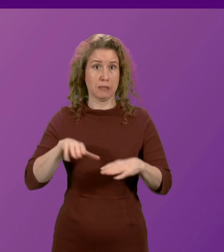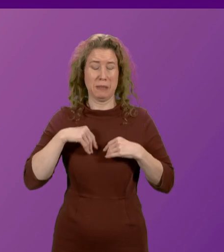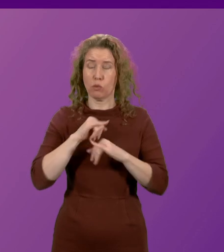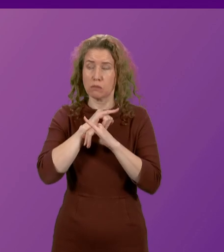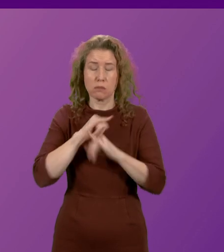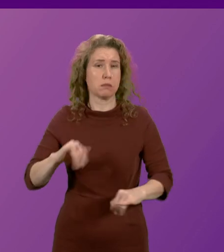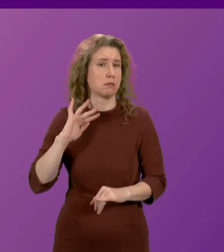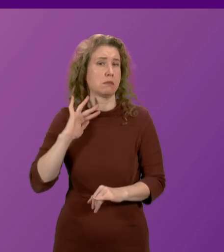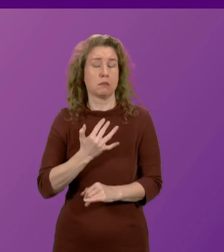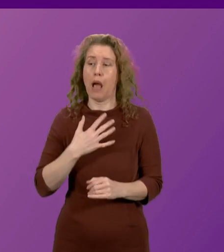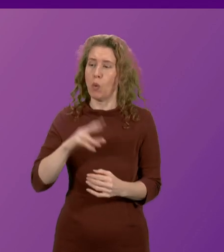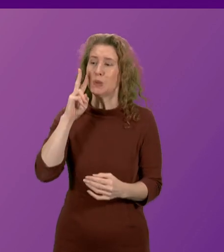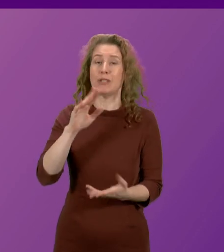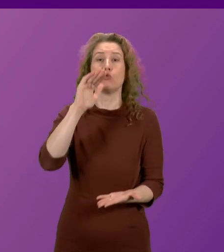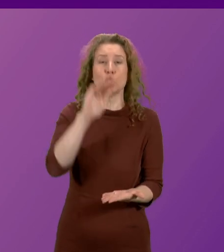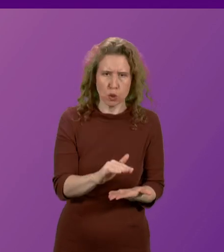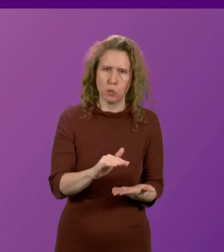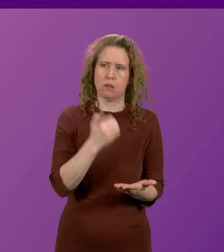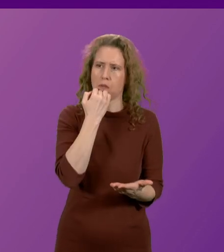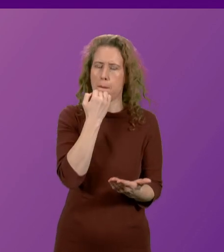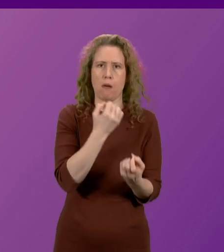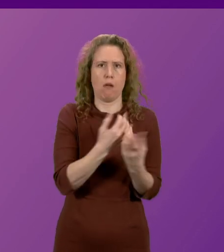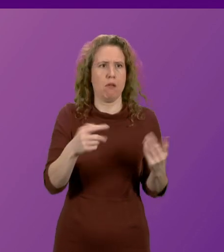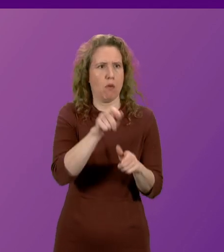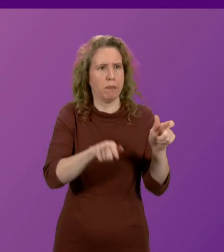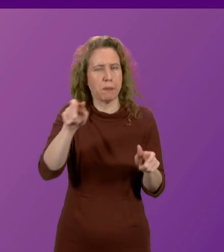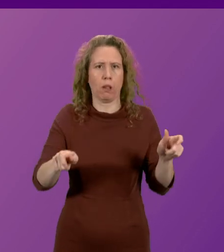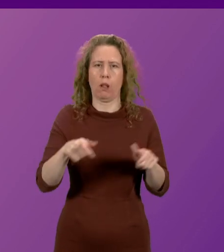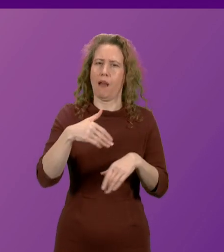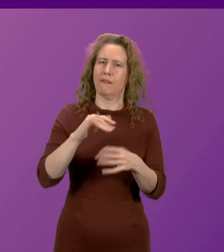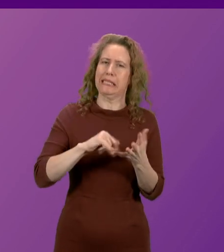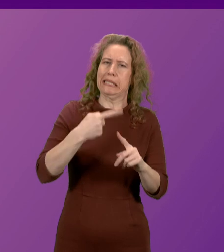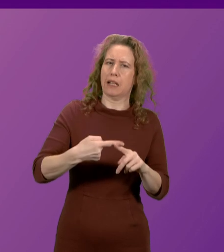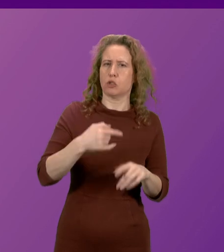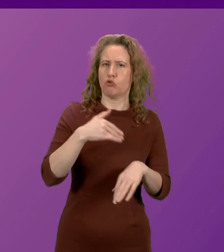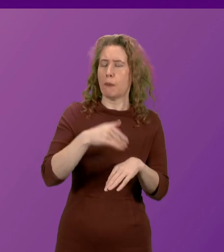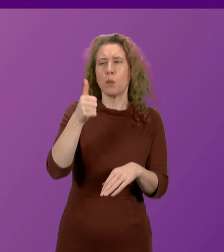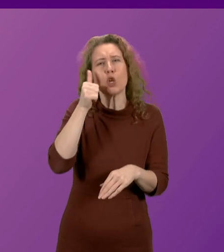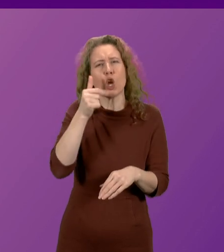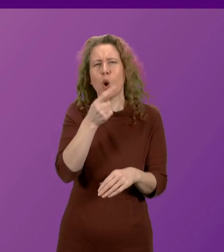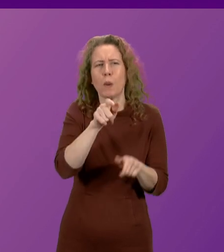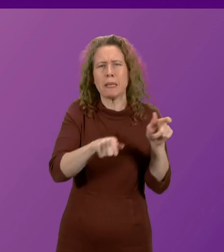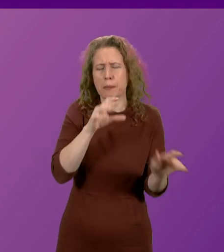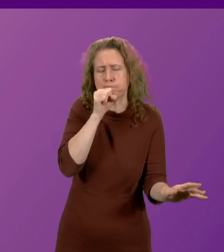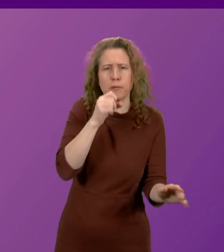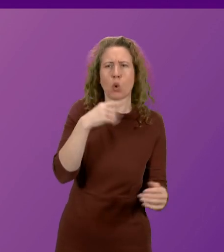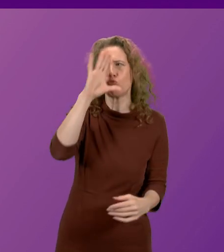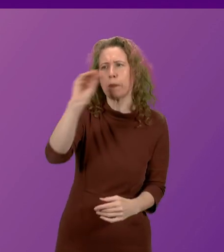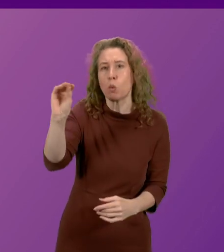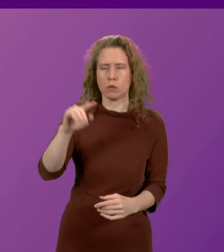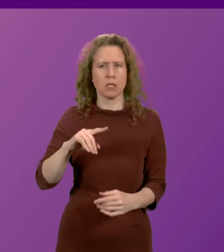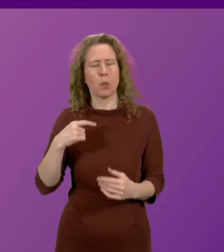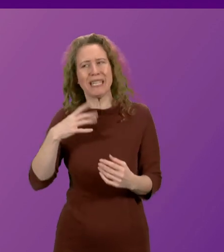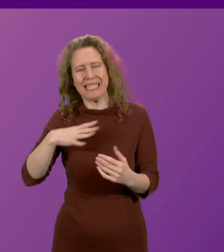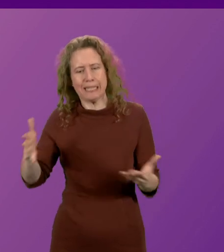want to see a reduction in sexual crimes, we all know that sexual crime is underreported. One of the multiple factors behind the rise includes a greater